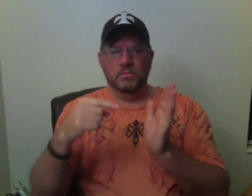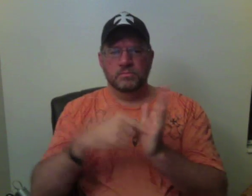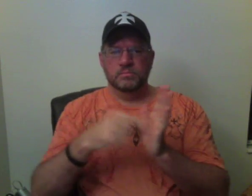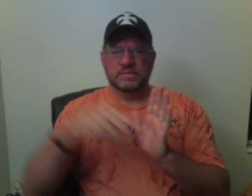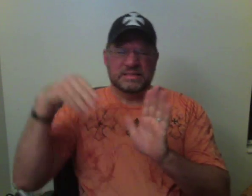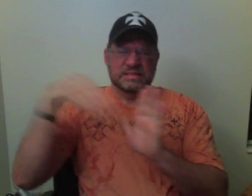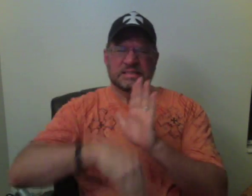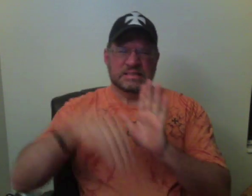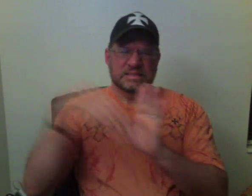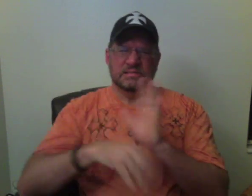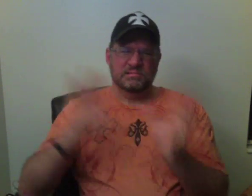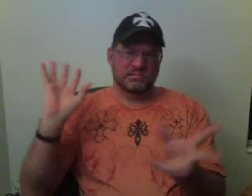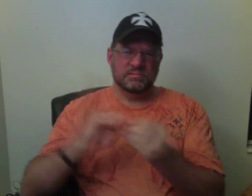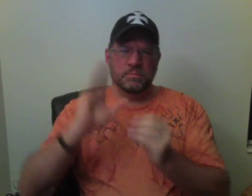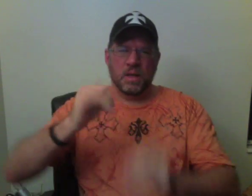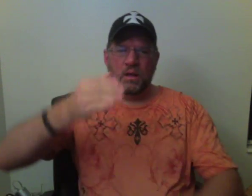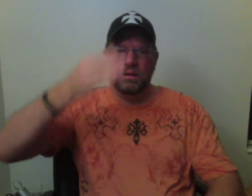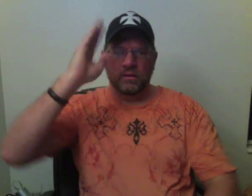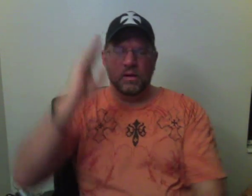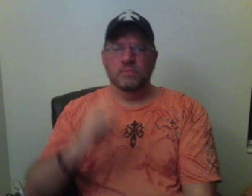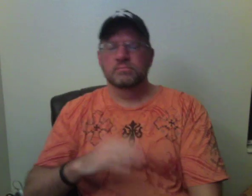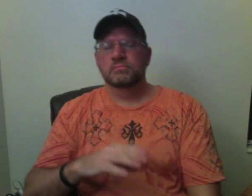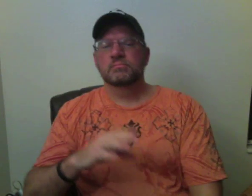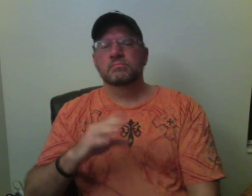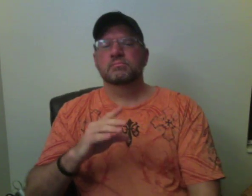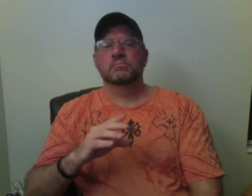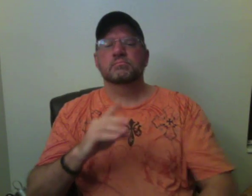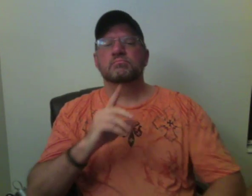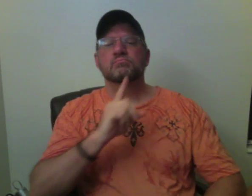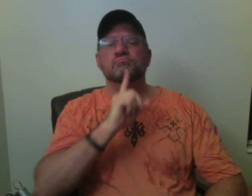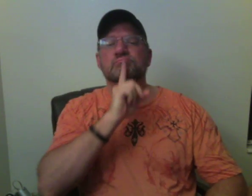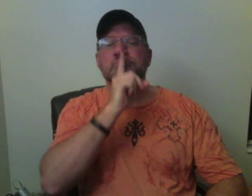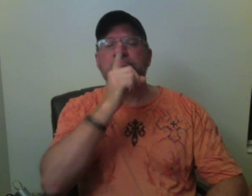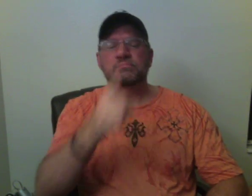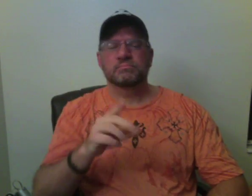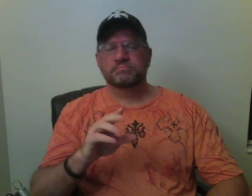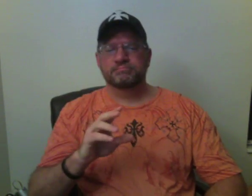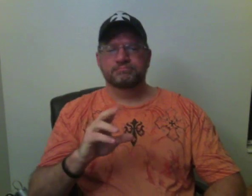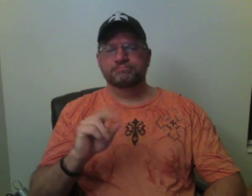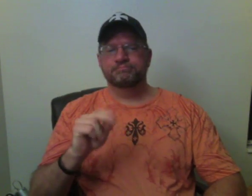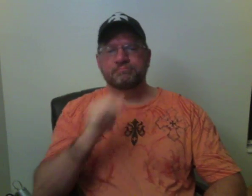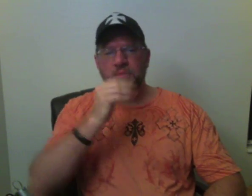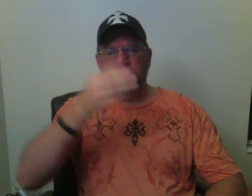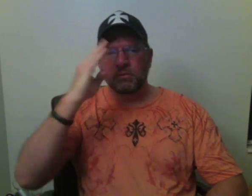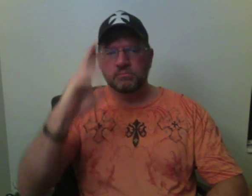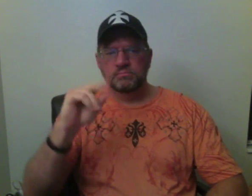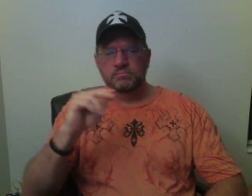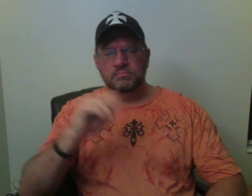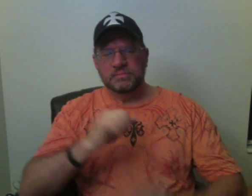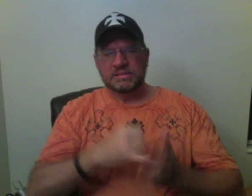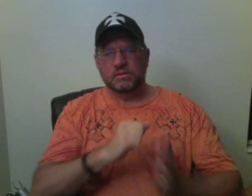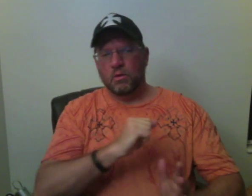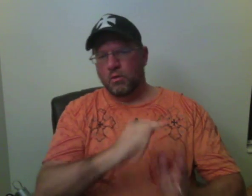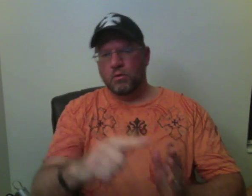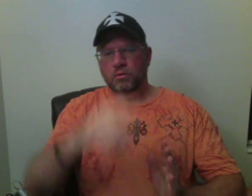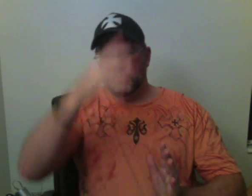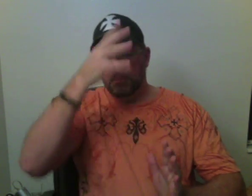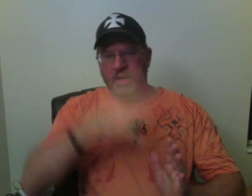Listerine penetrates these layers deeper than other mouthwashes, killing bacteria all the way down to the bottom layer. So for a